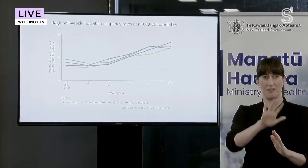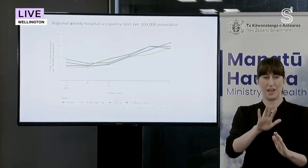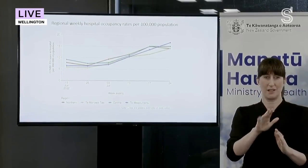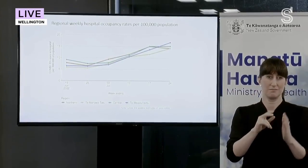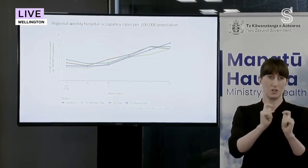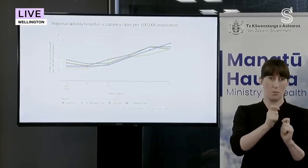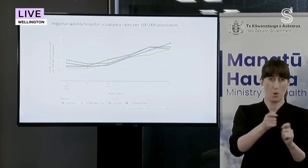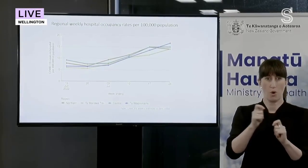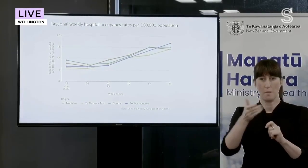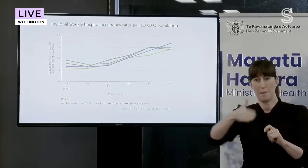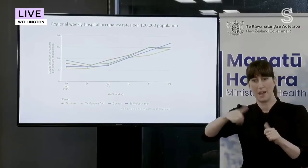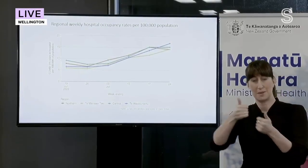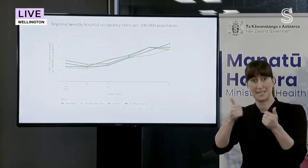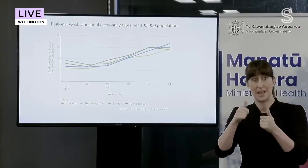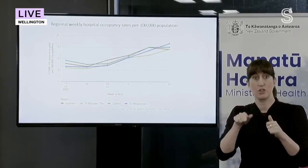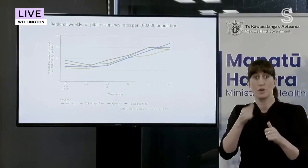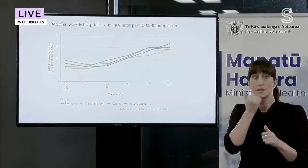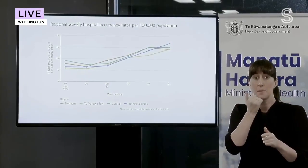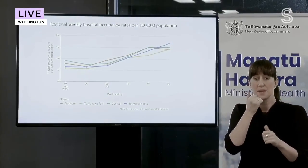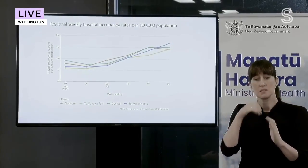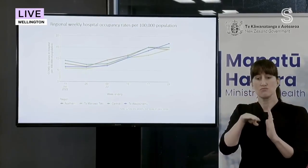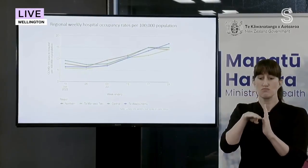stayed steady or increased.